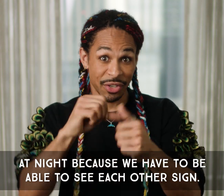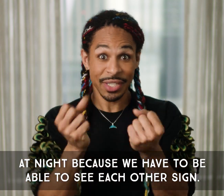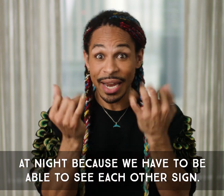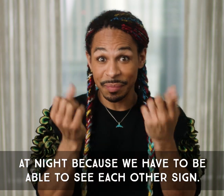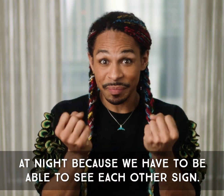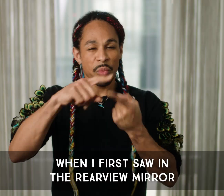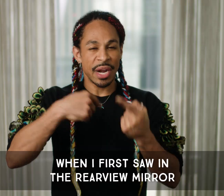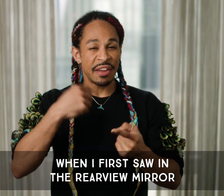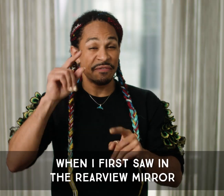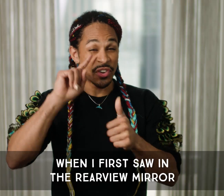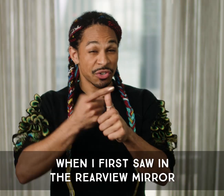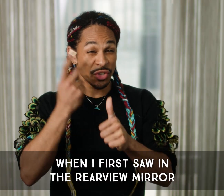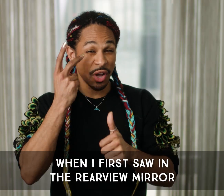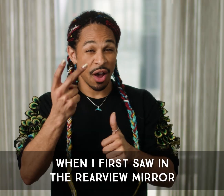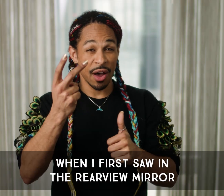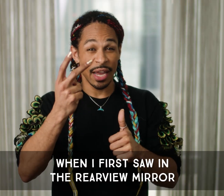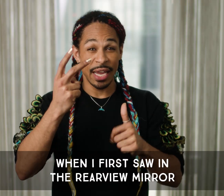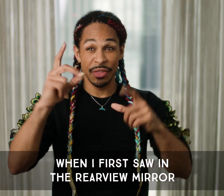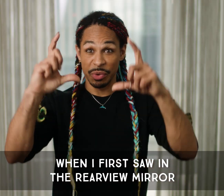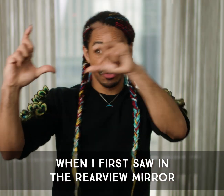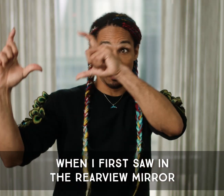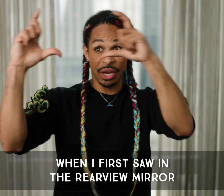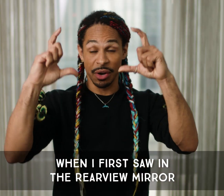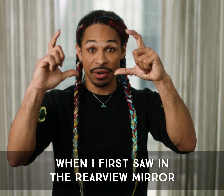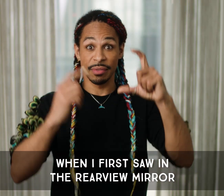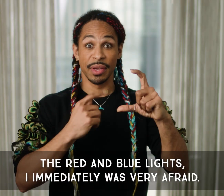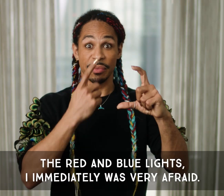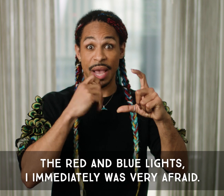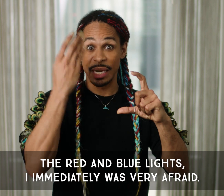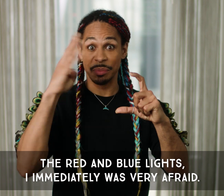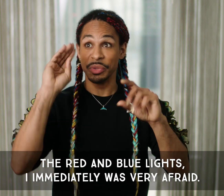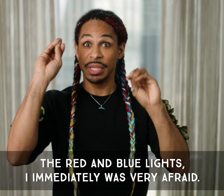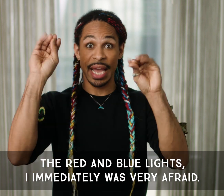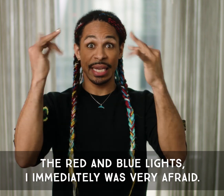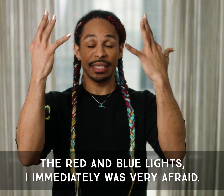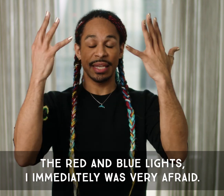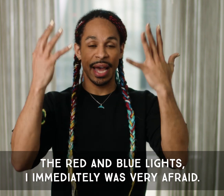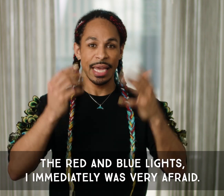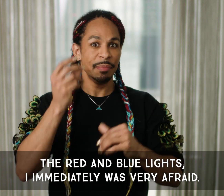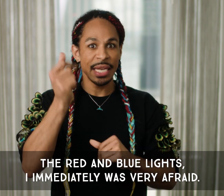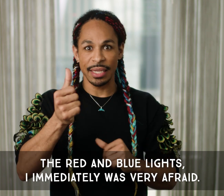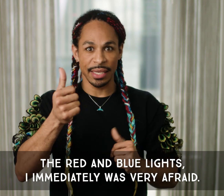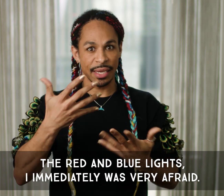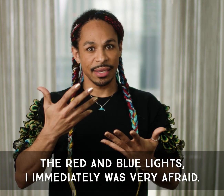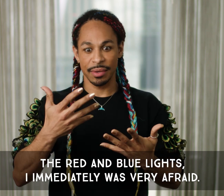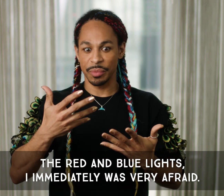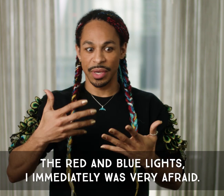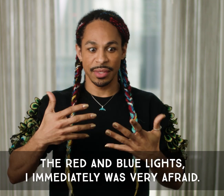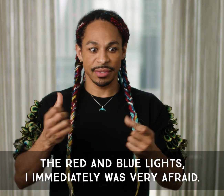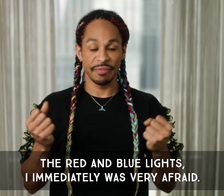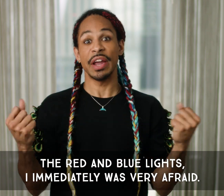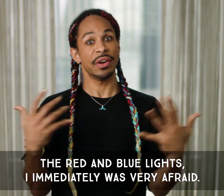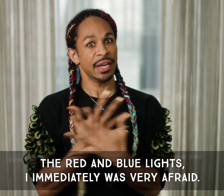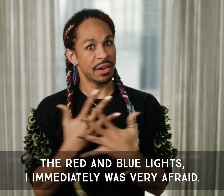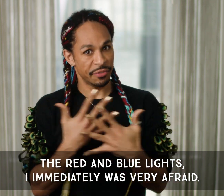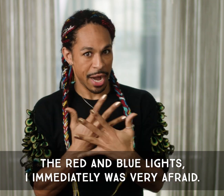sign. When I first saw in the rearview mirror the red and blue lights, I immediately was very afraid.